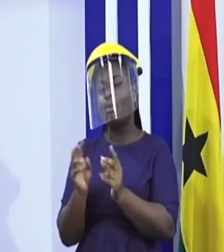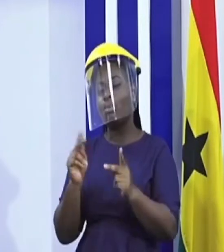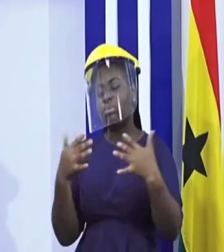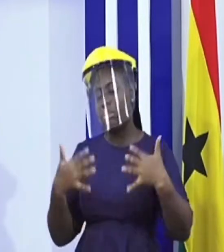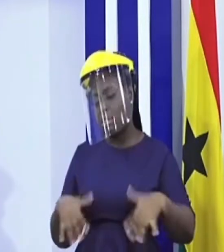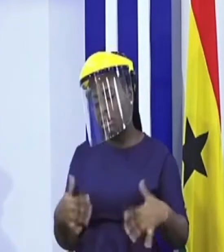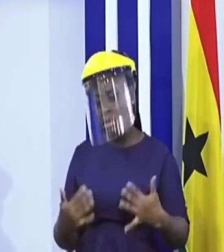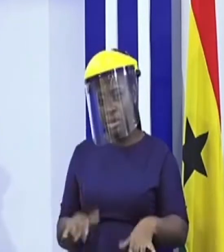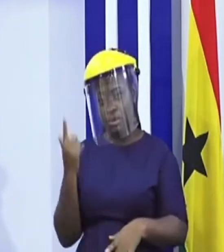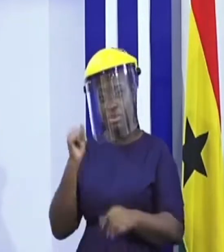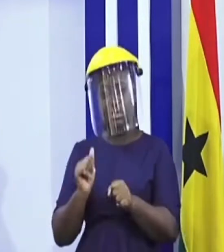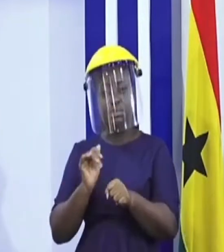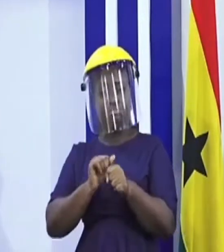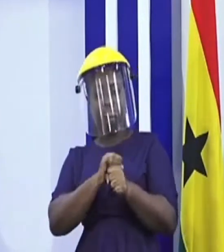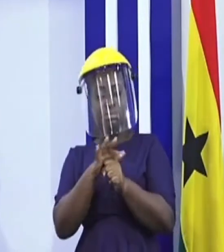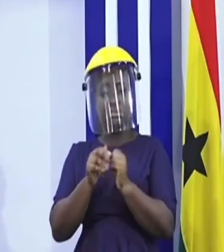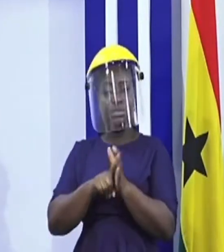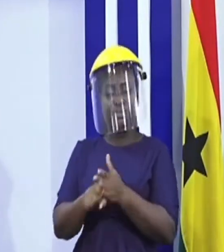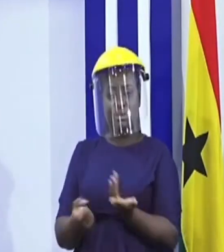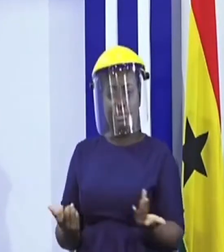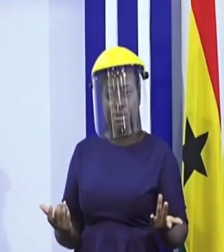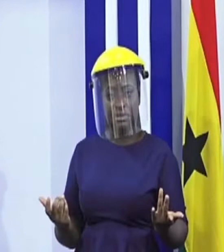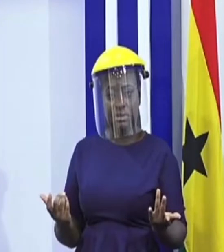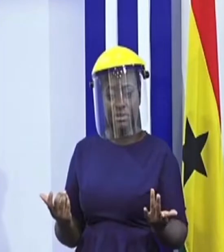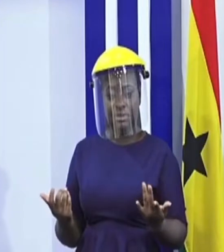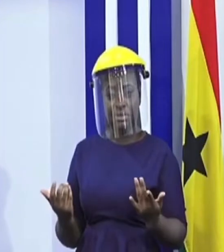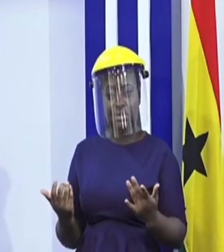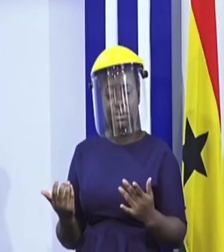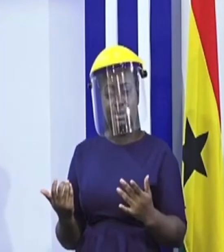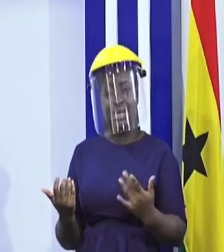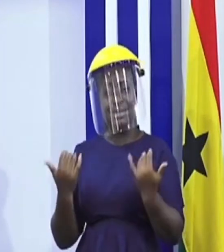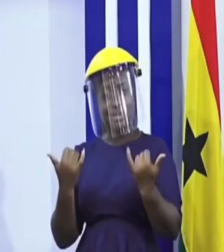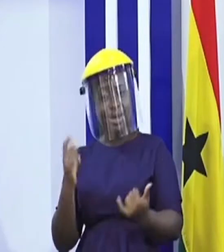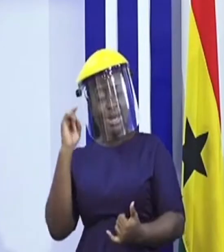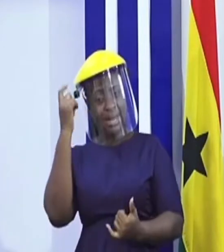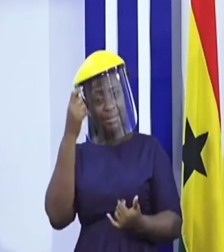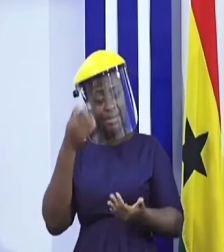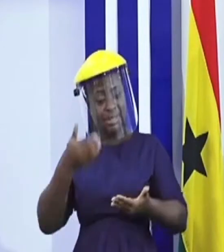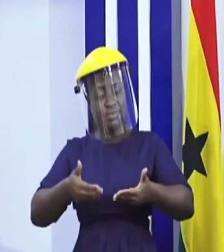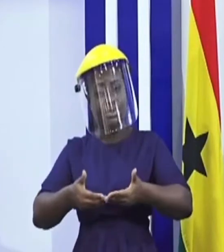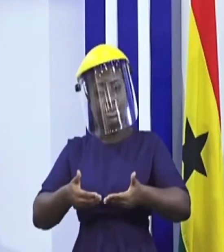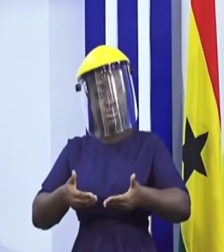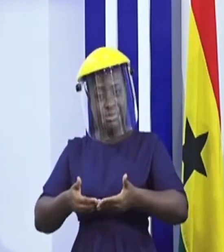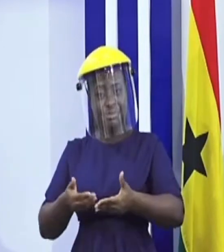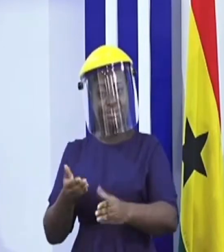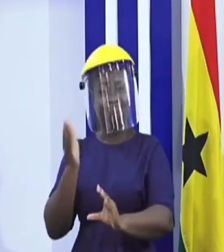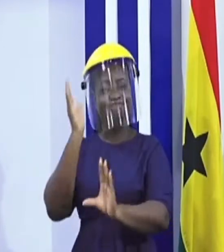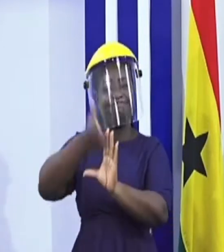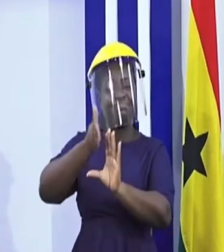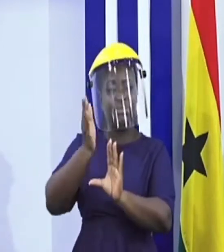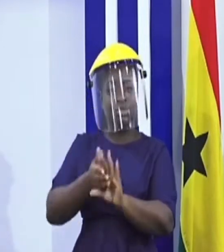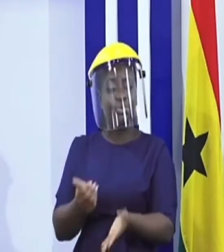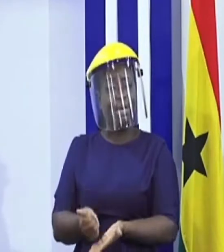of the COVID-19 on the sector, government has introduced interventions to